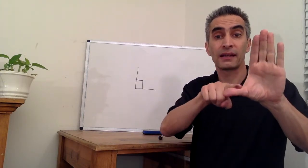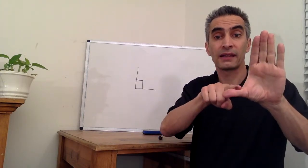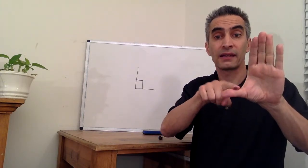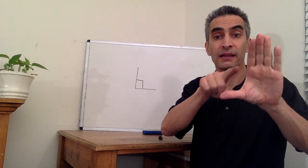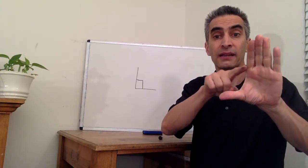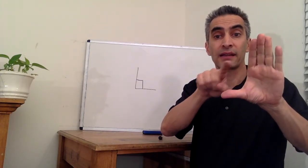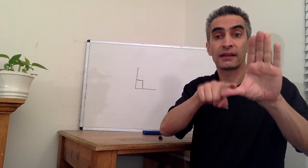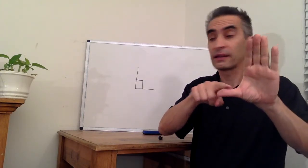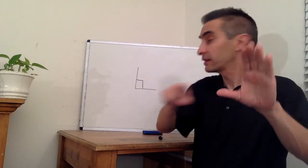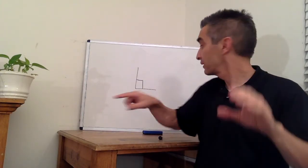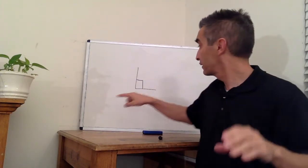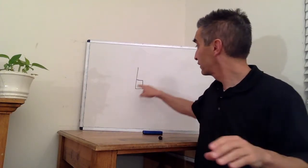like this.